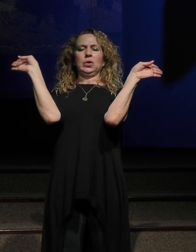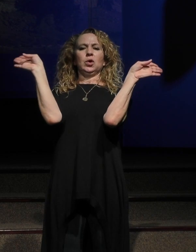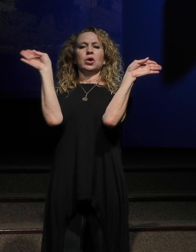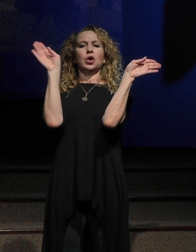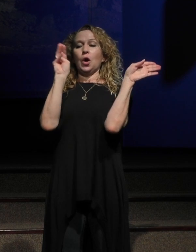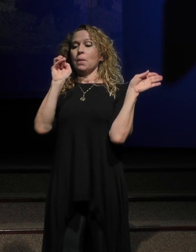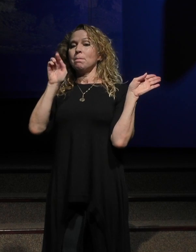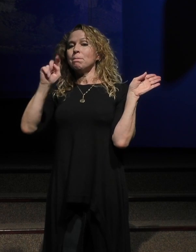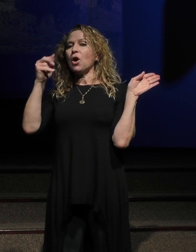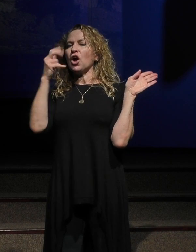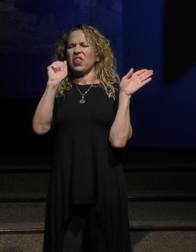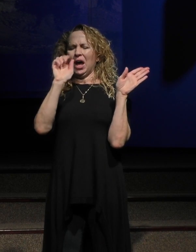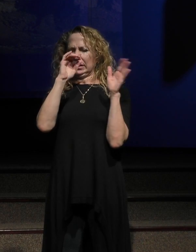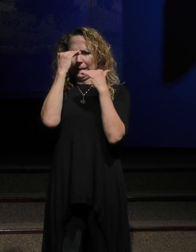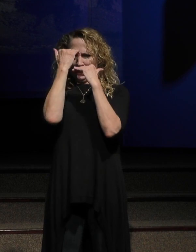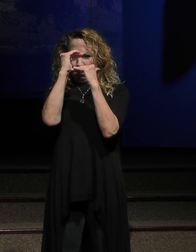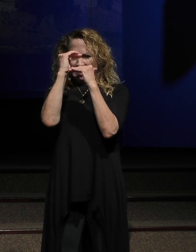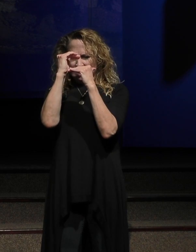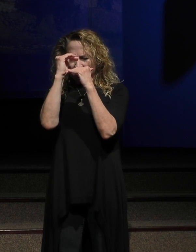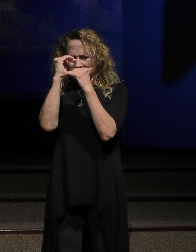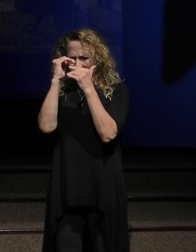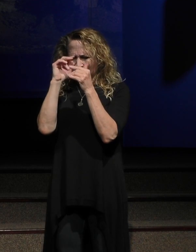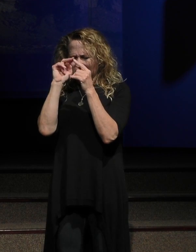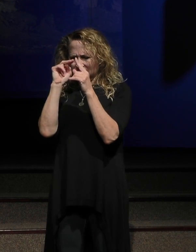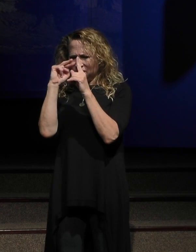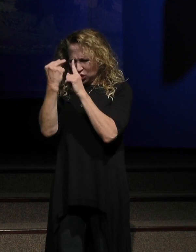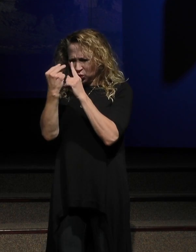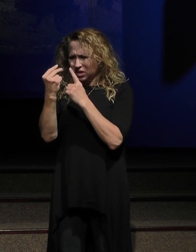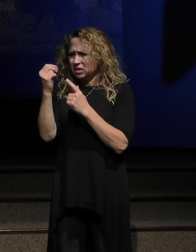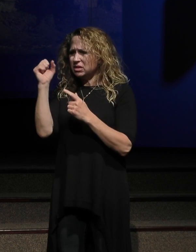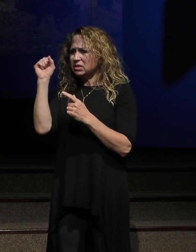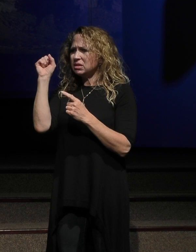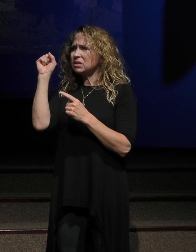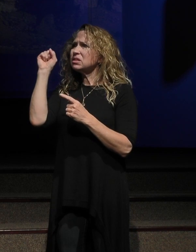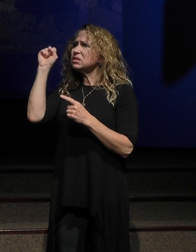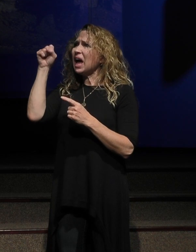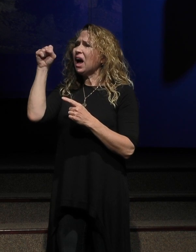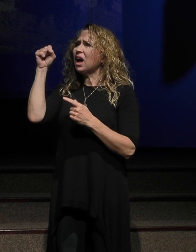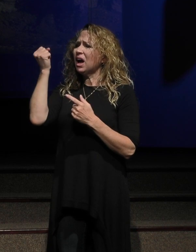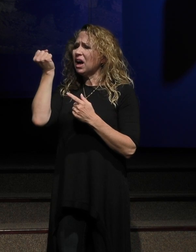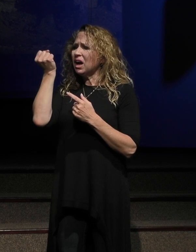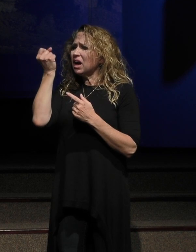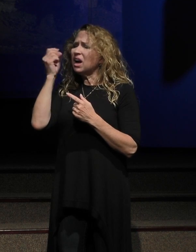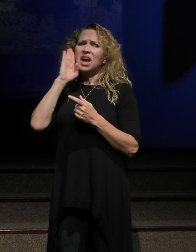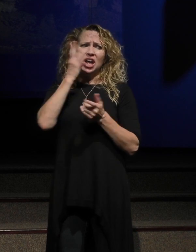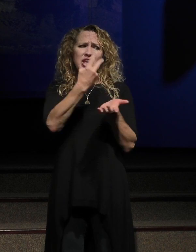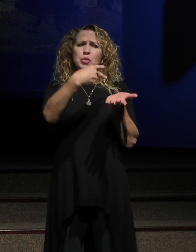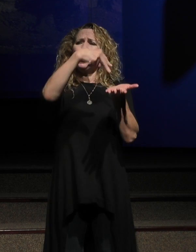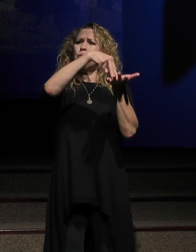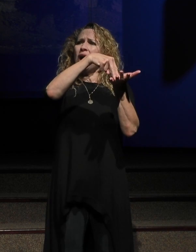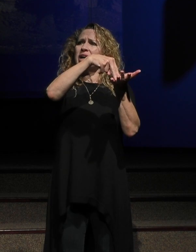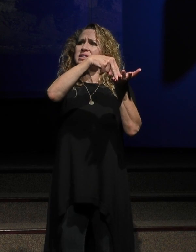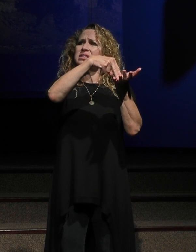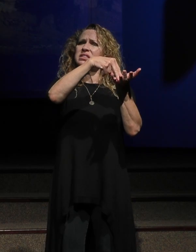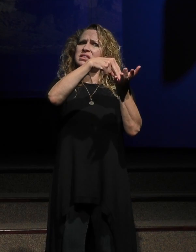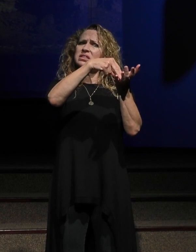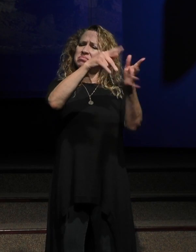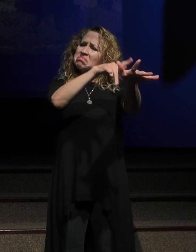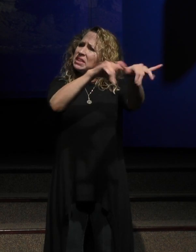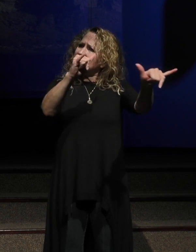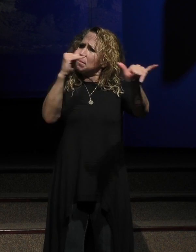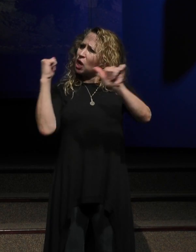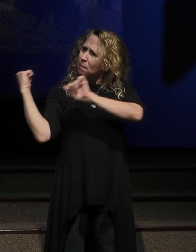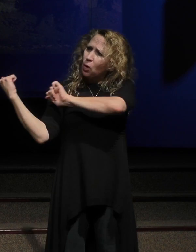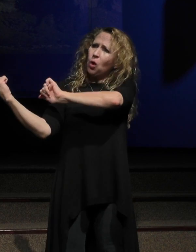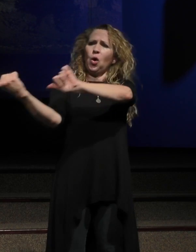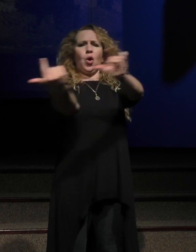when she was growing up, going to Sunday school in the temple. yes, Martha said, here's her small view. He will rise when everyone else rises